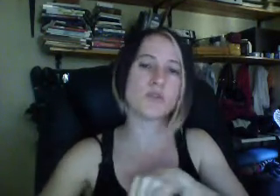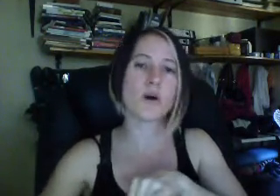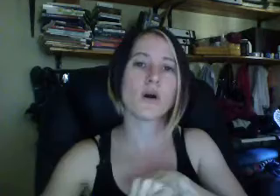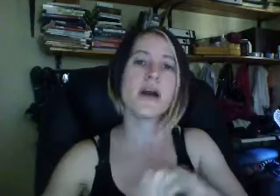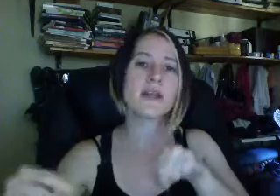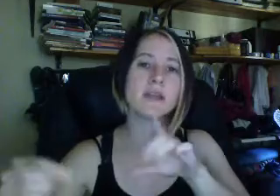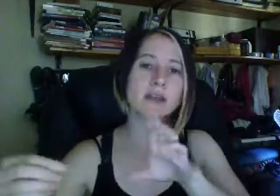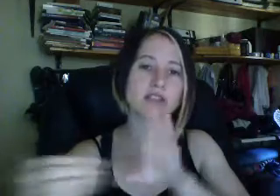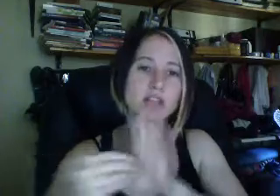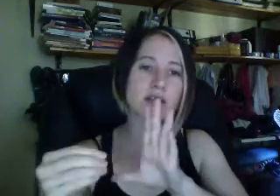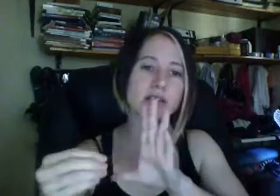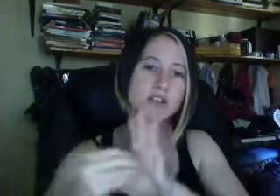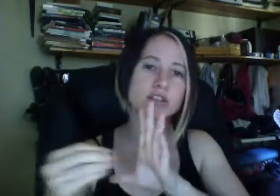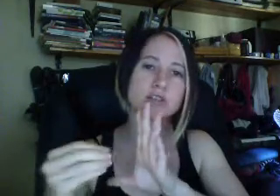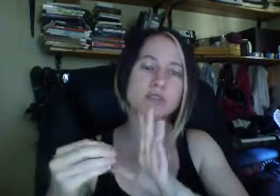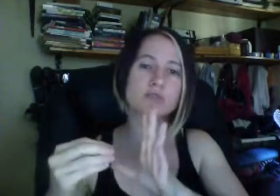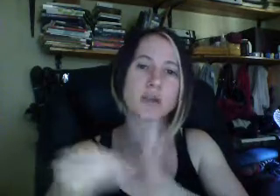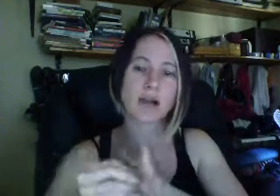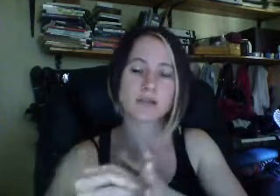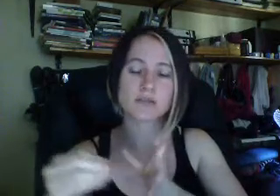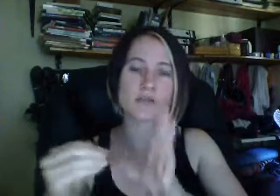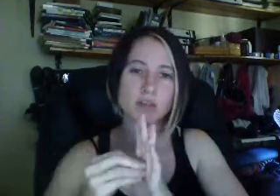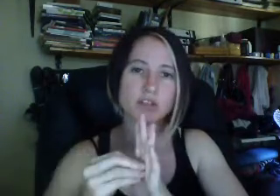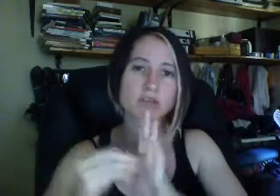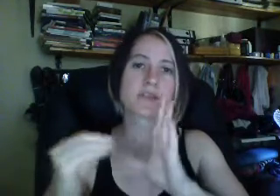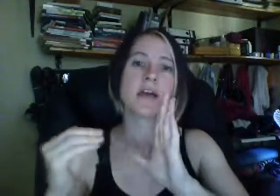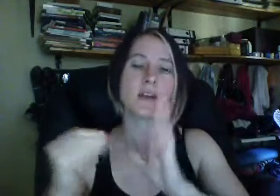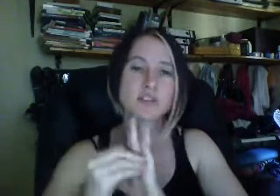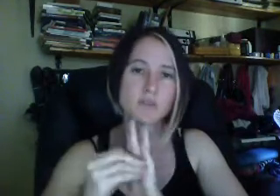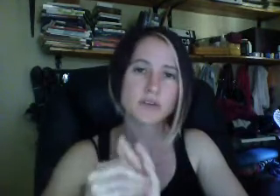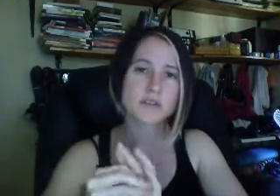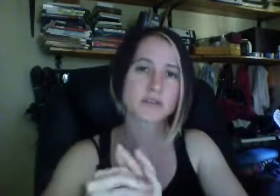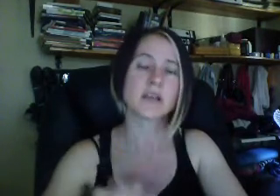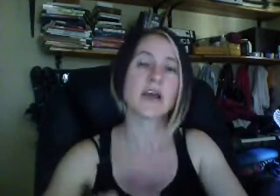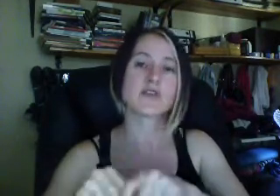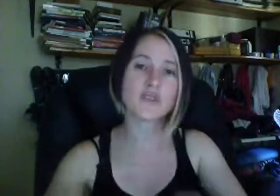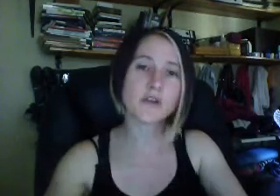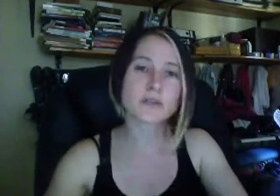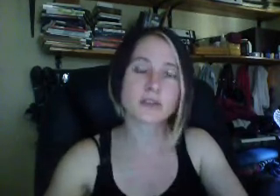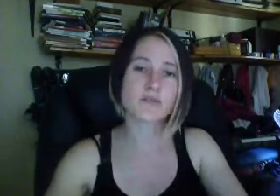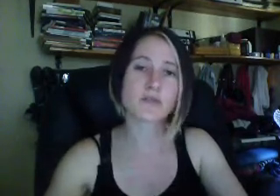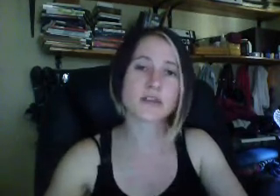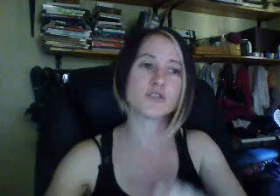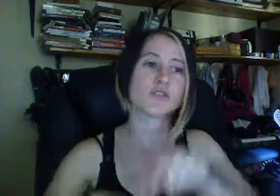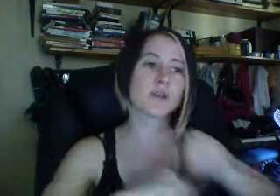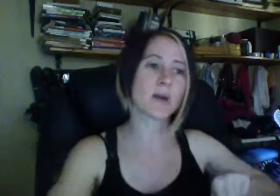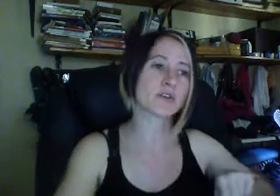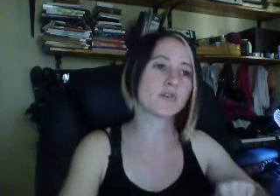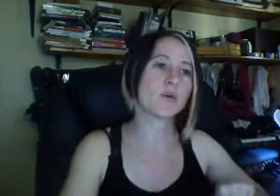you are, and the energetic addictions that you tied into pictures and experiences, and to free oneself from that. So you can get back to a